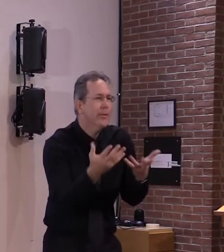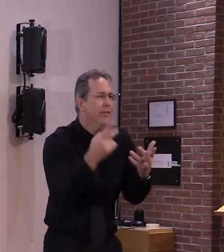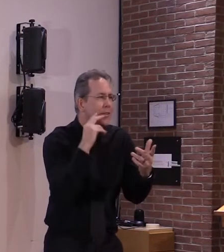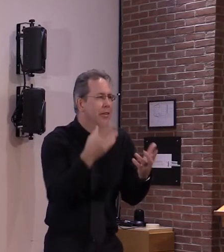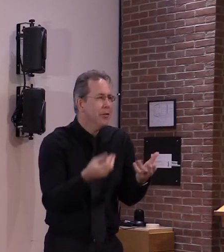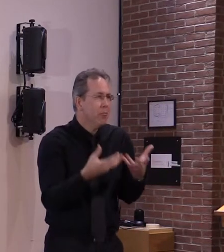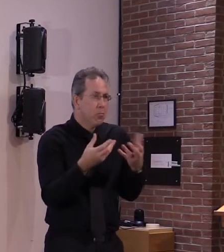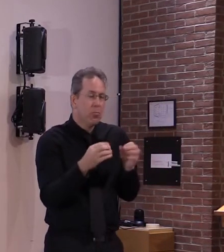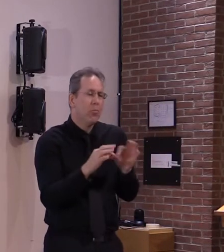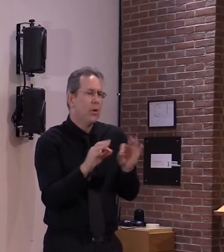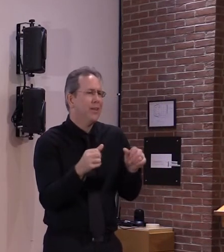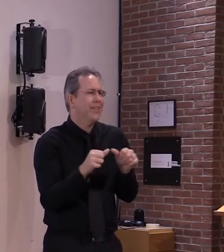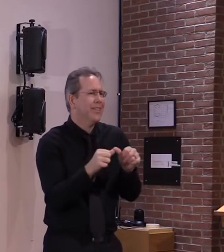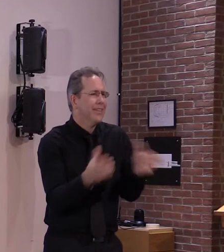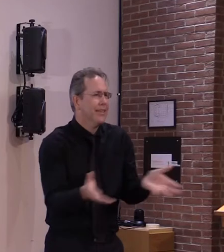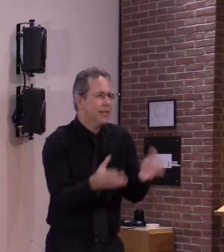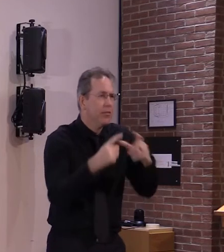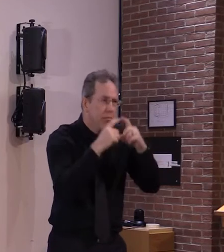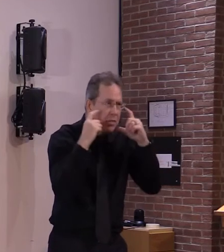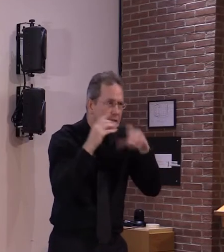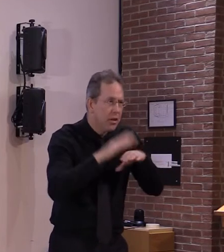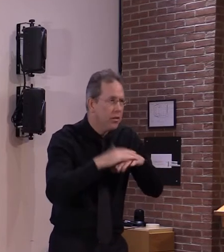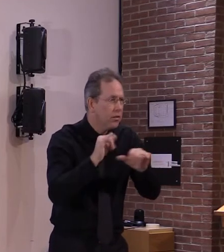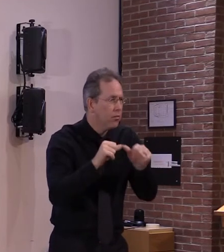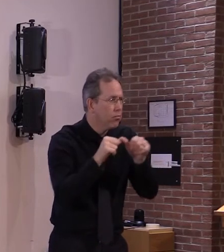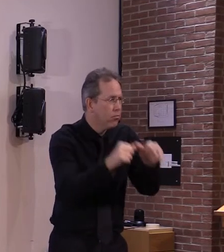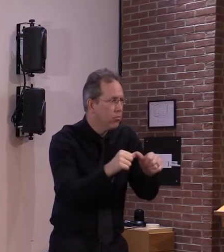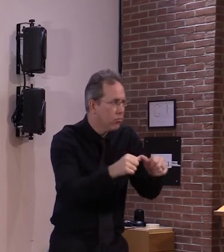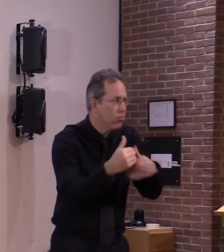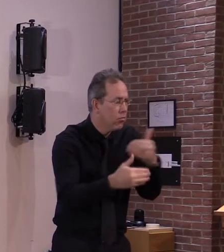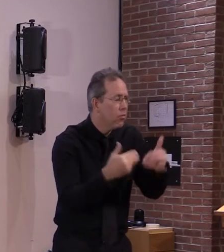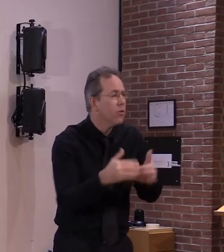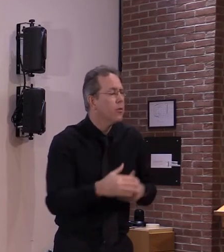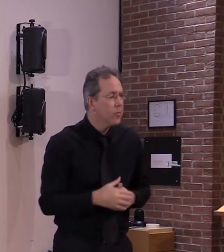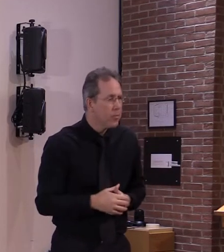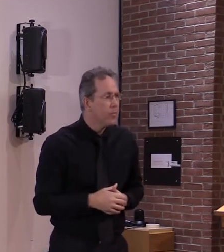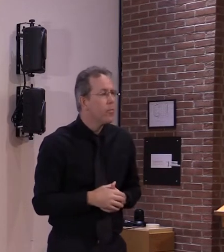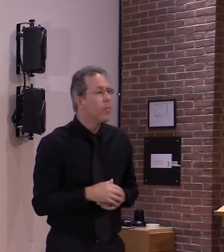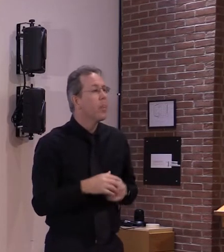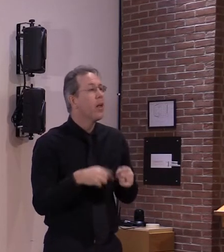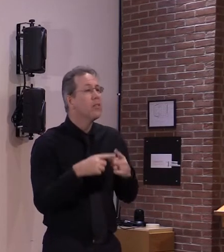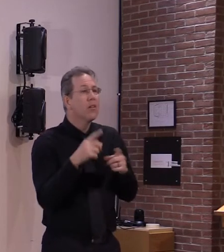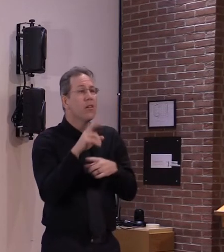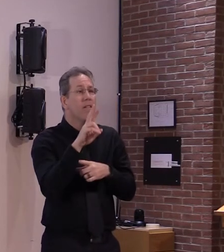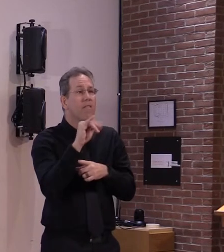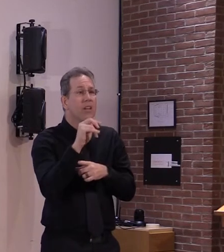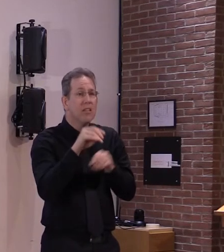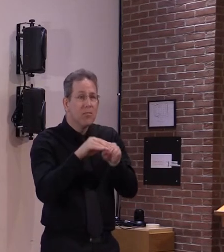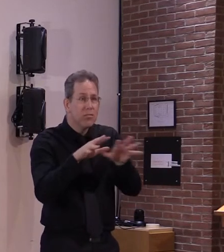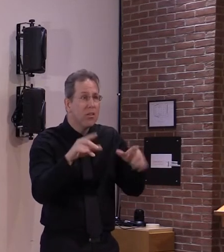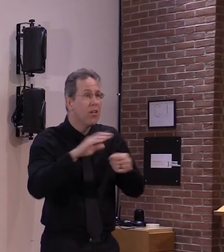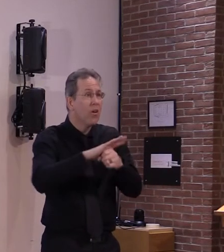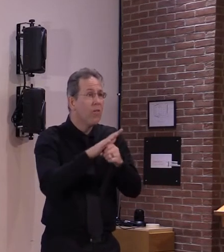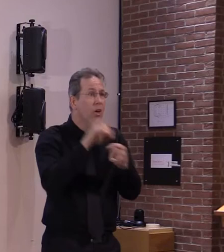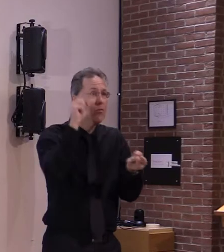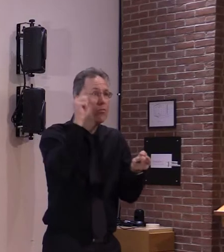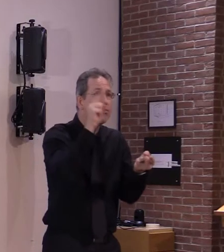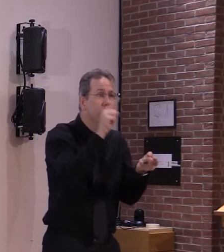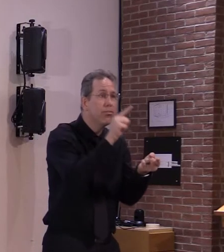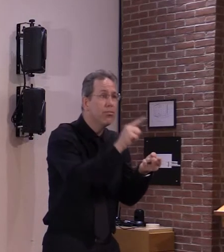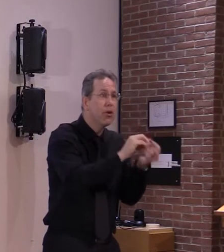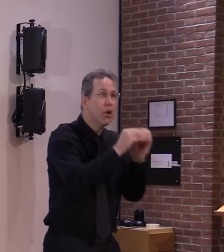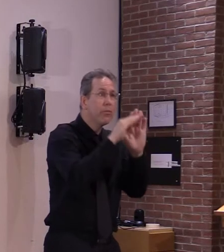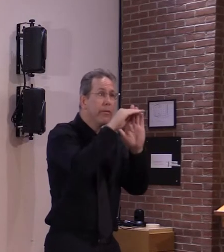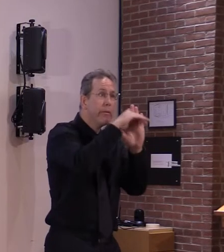masks and stay distanced the virus will be very very very suppressed and it just won't be encountered so much